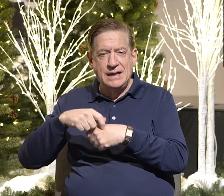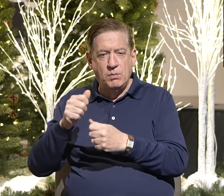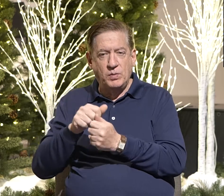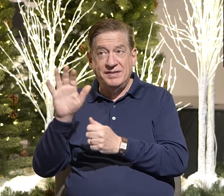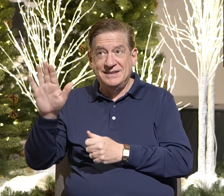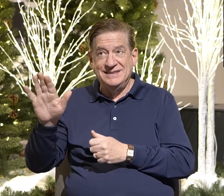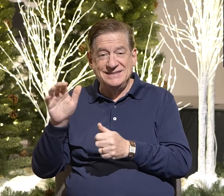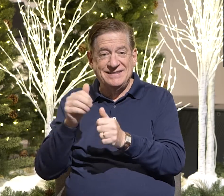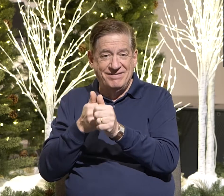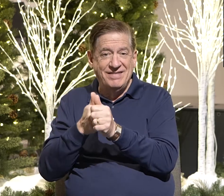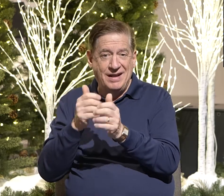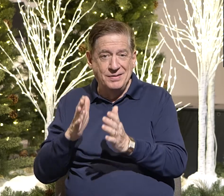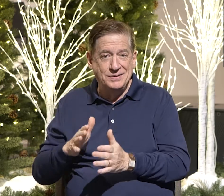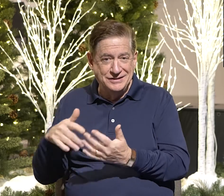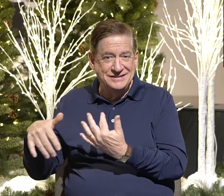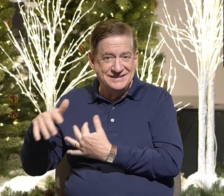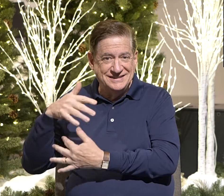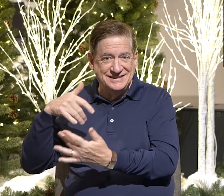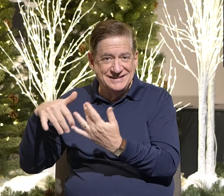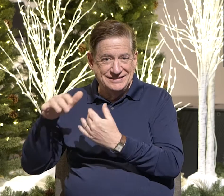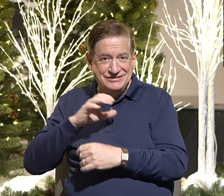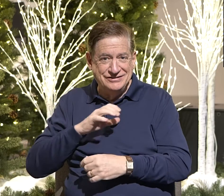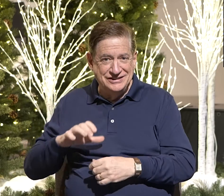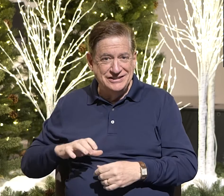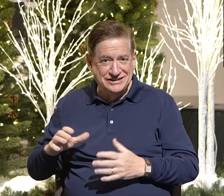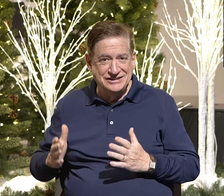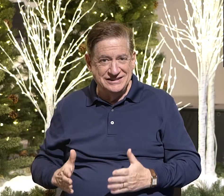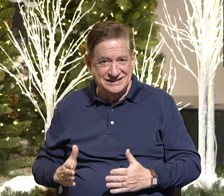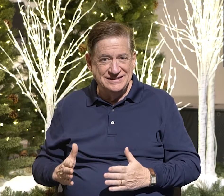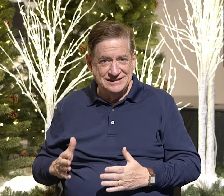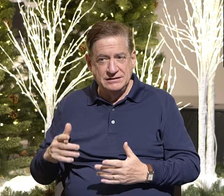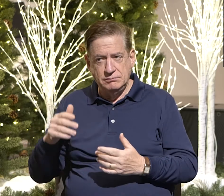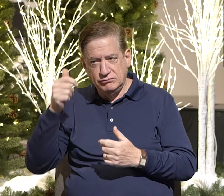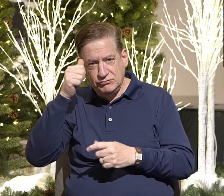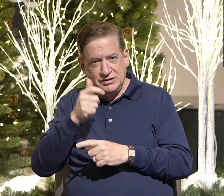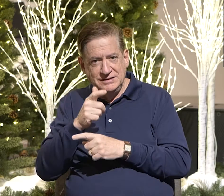and having those, those Christian brothers and sisters around you.